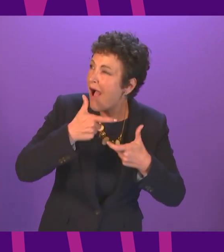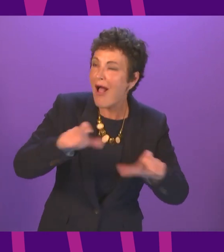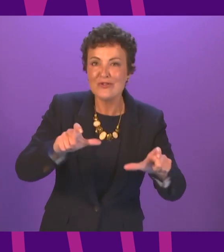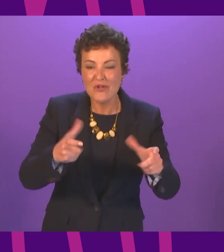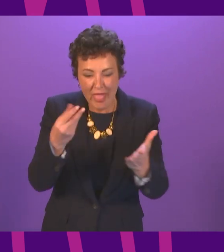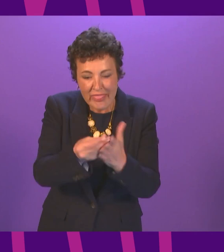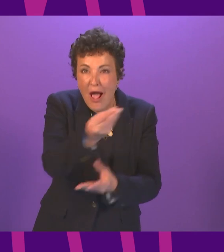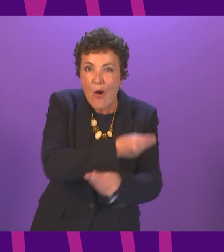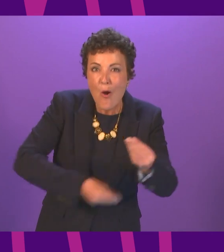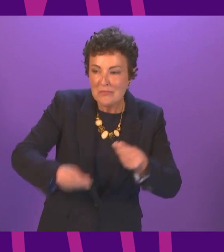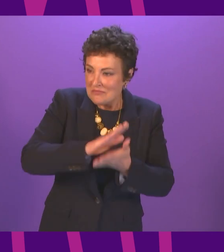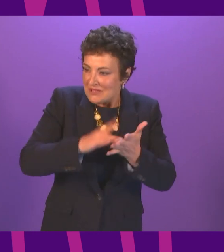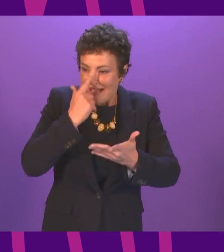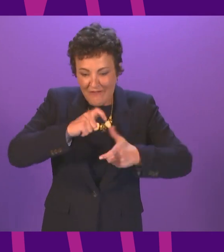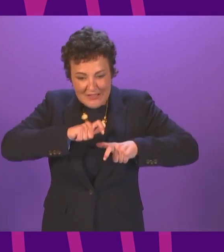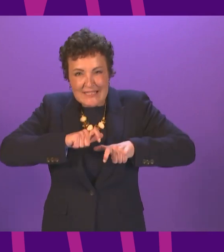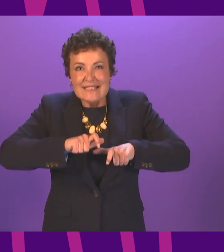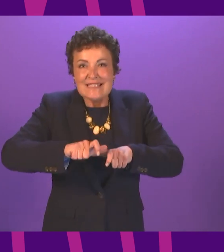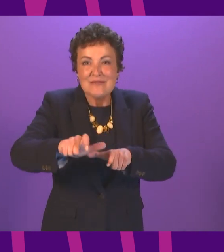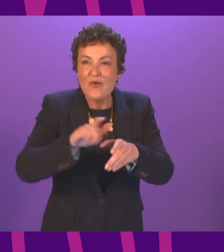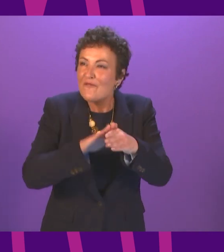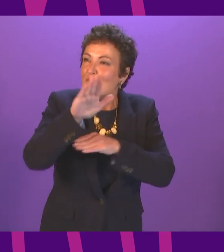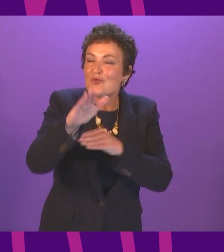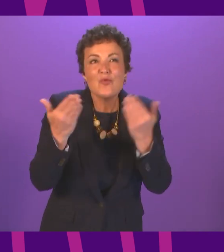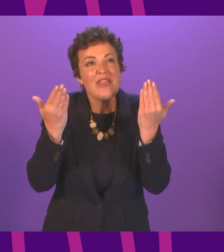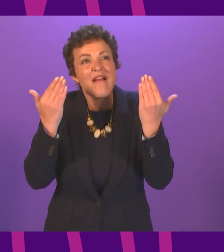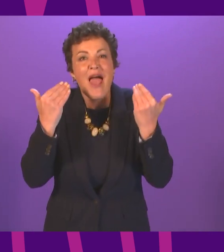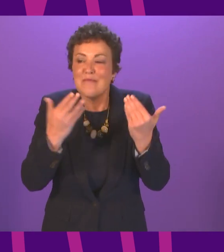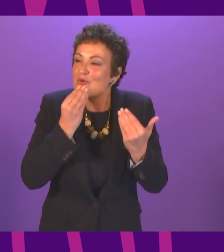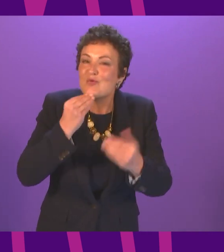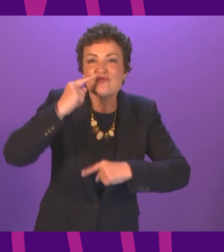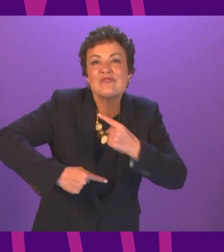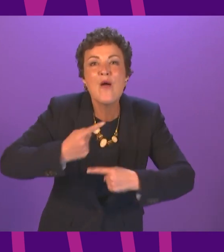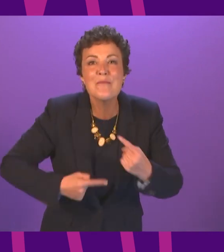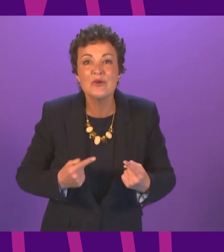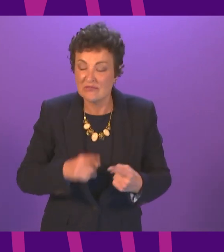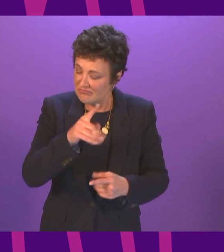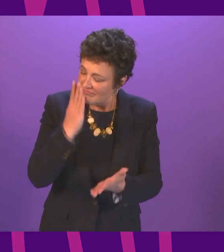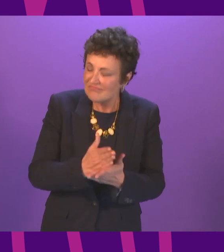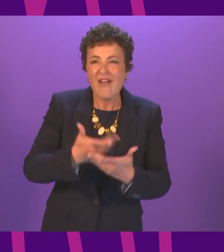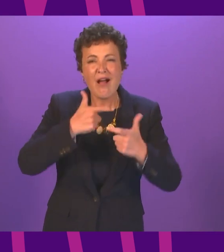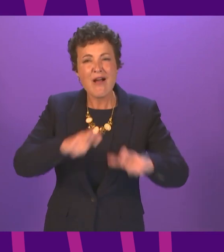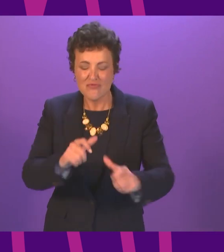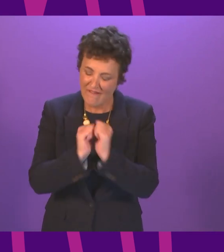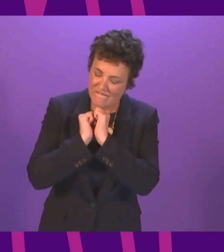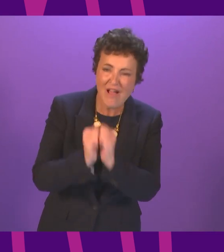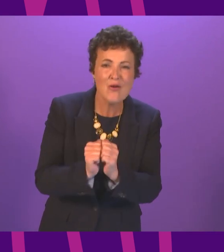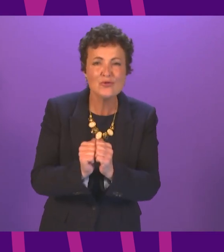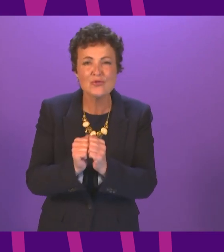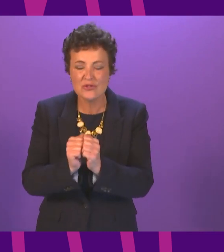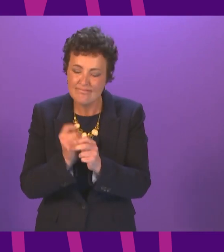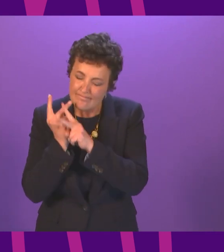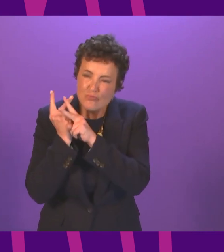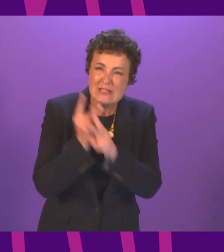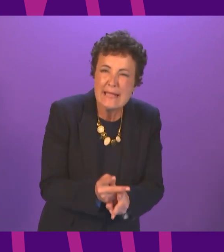us towards a more sustainable future with jobs and opportunities for all, a country that values, protects and promotes its